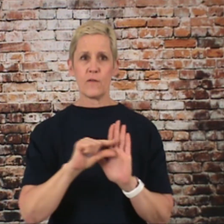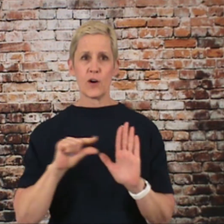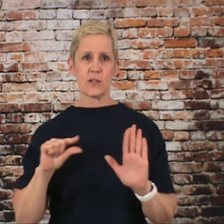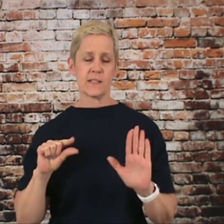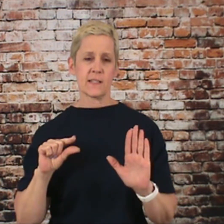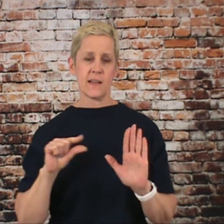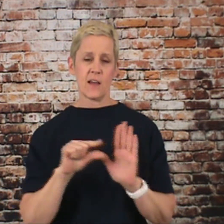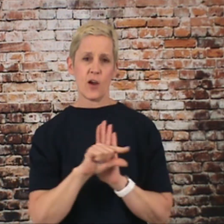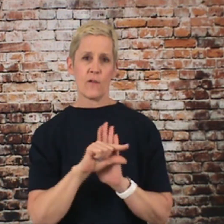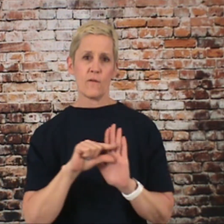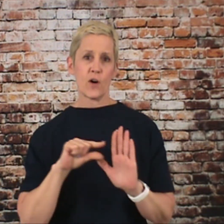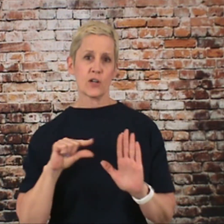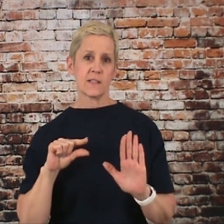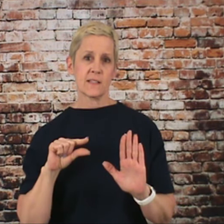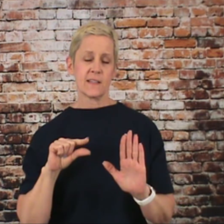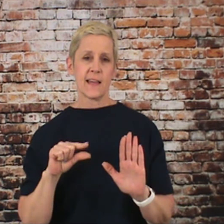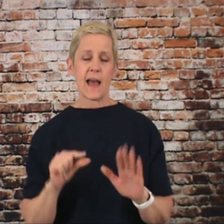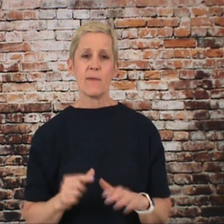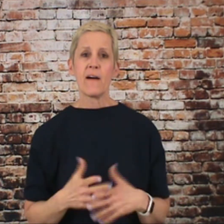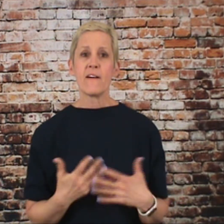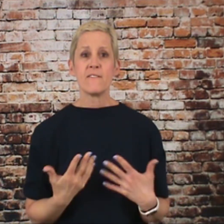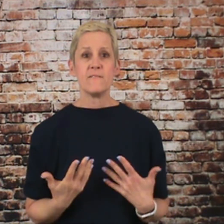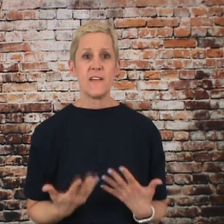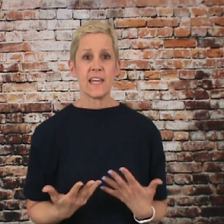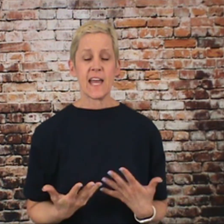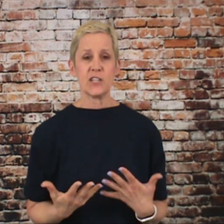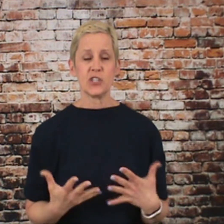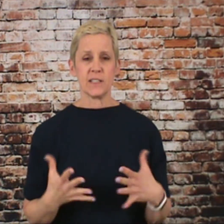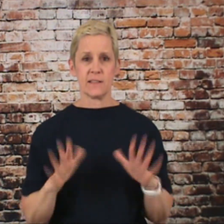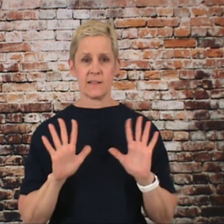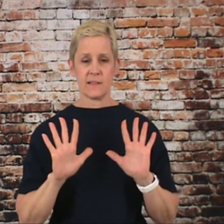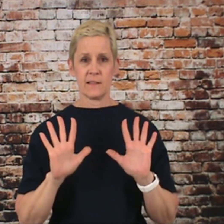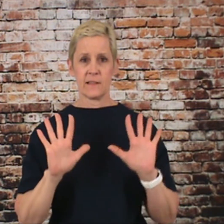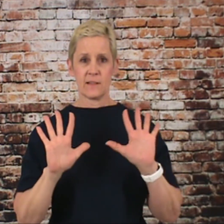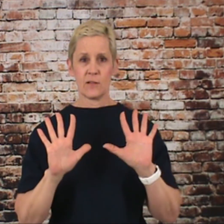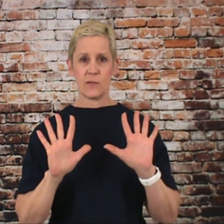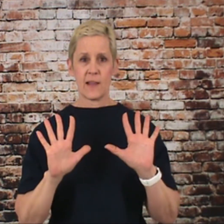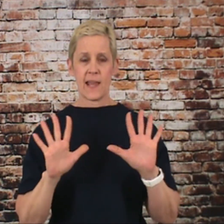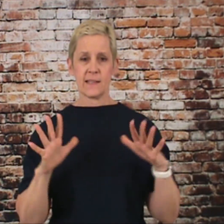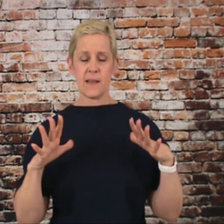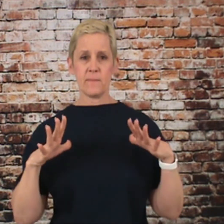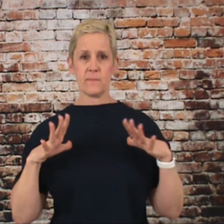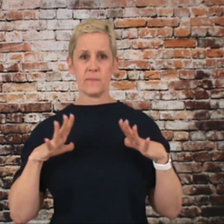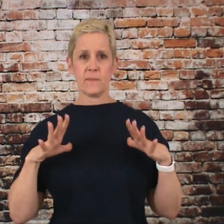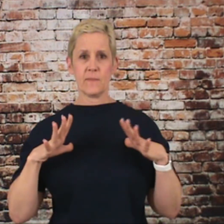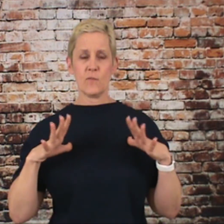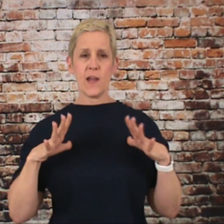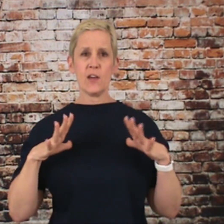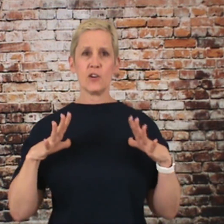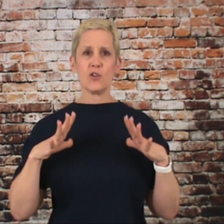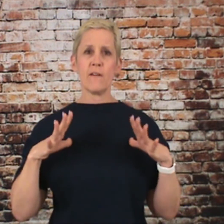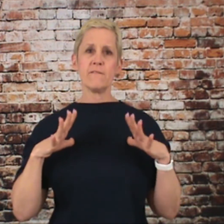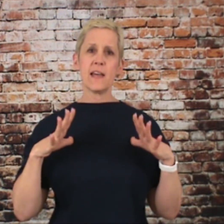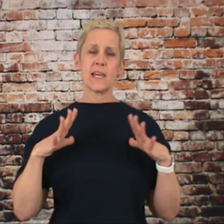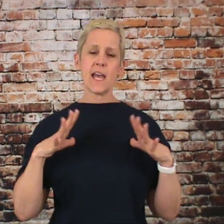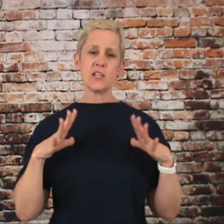Verse. Verse. How about vacation? Hands up. Right here, you're on vacation.